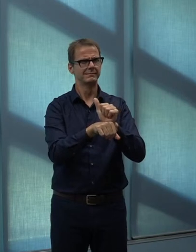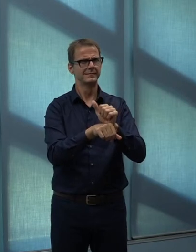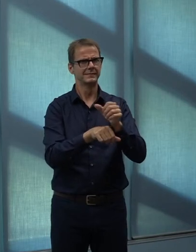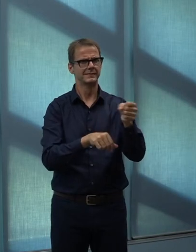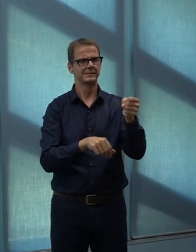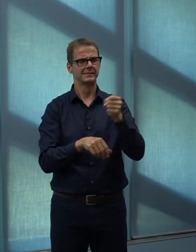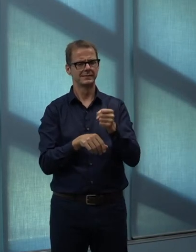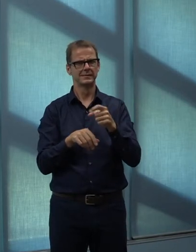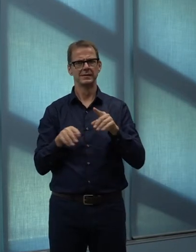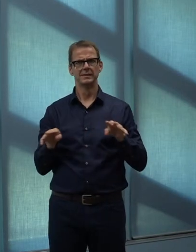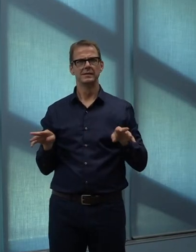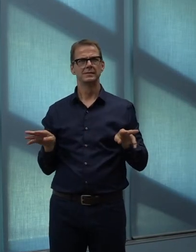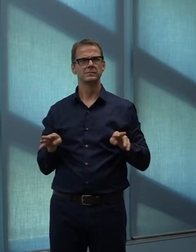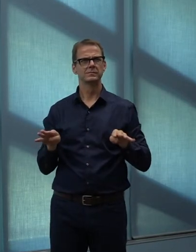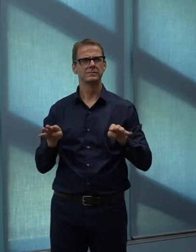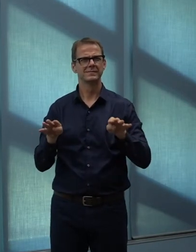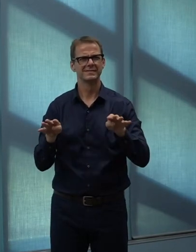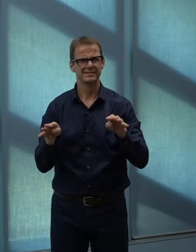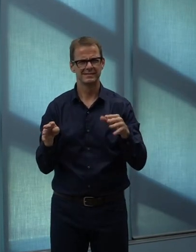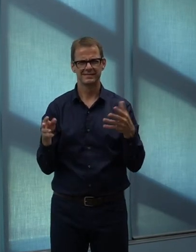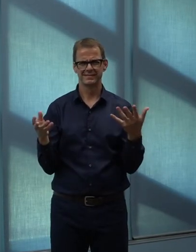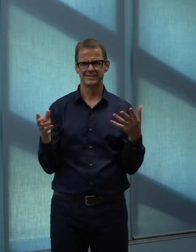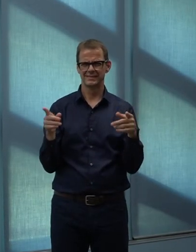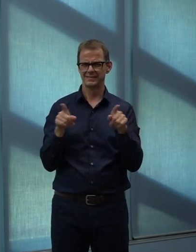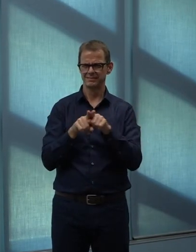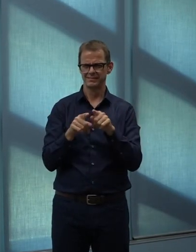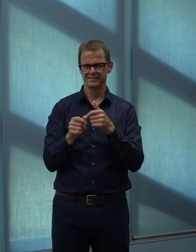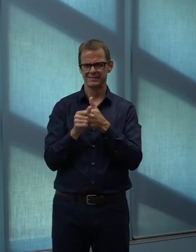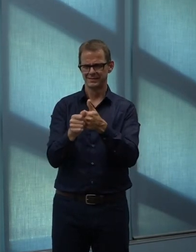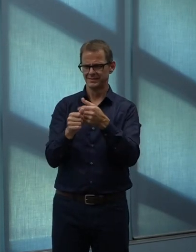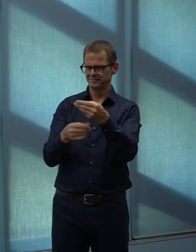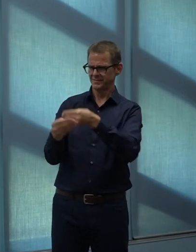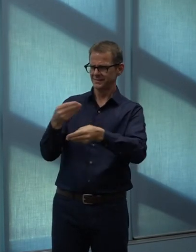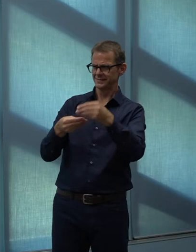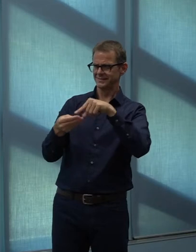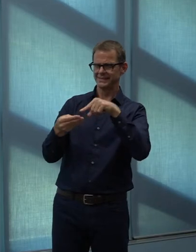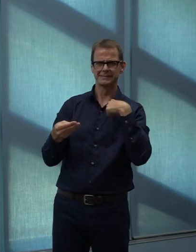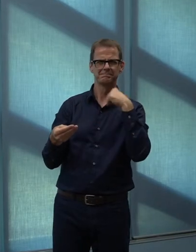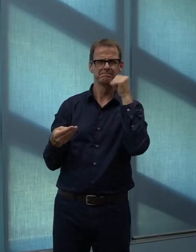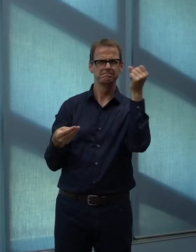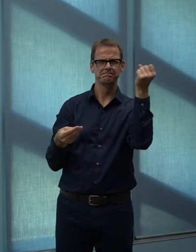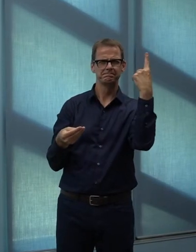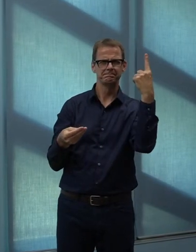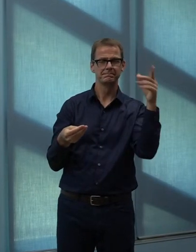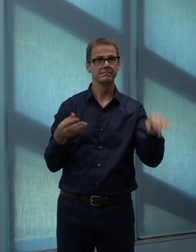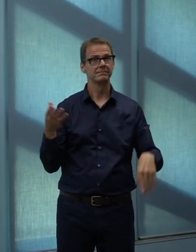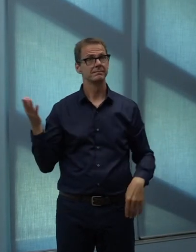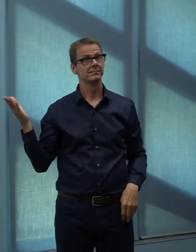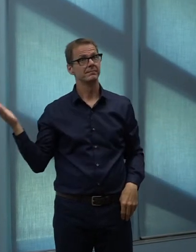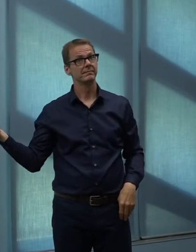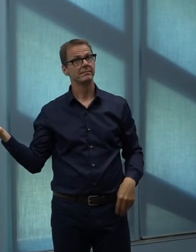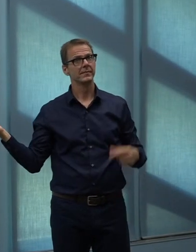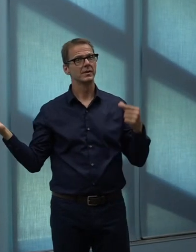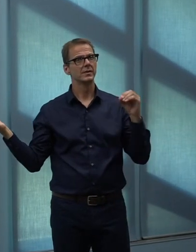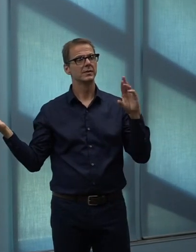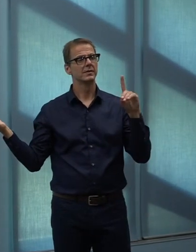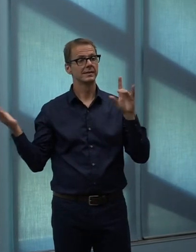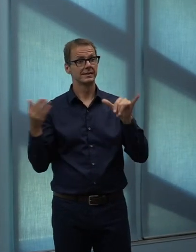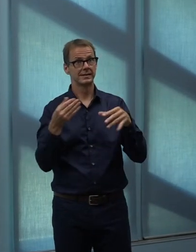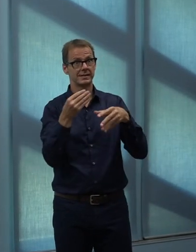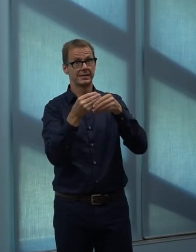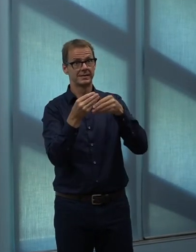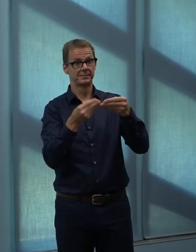still within that same budget amount? So basically, in the supplementary operating budget adjustment, we identified a service level